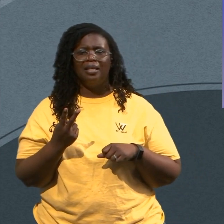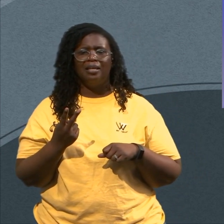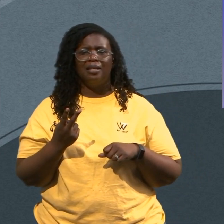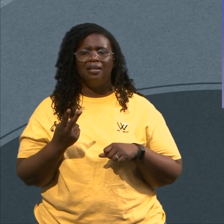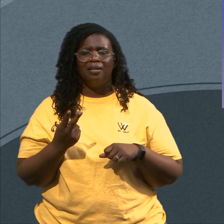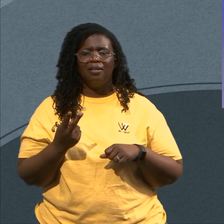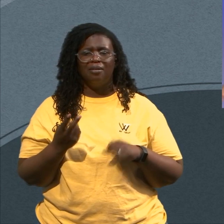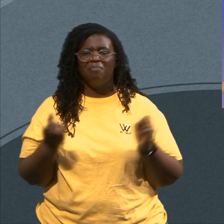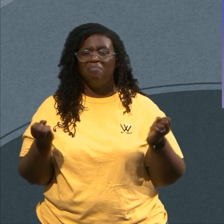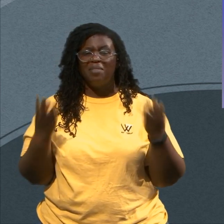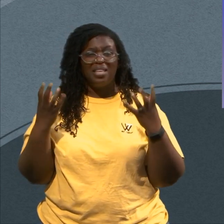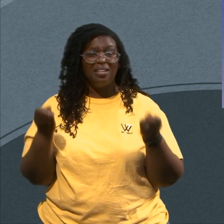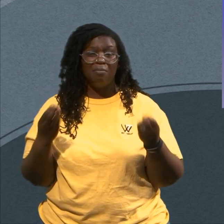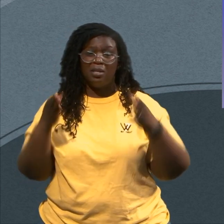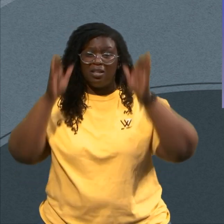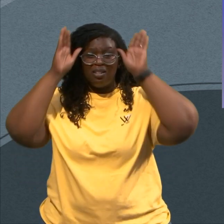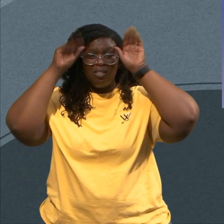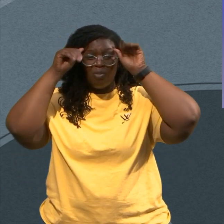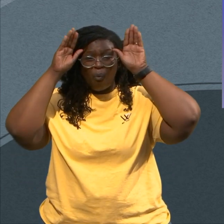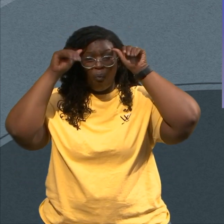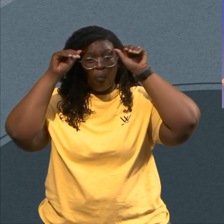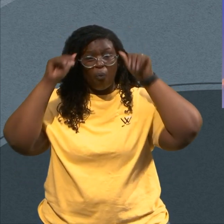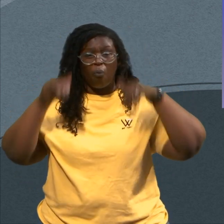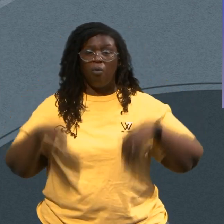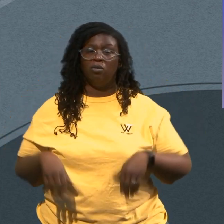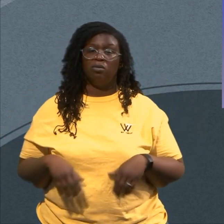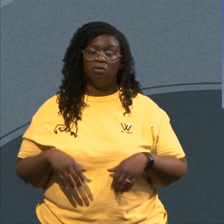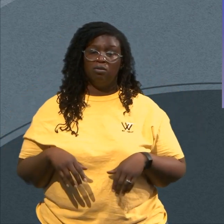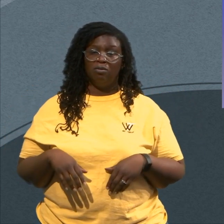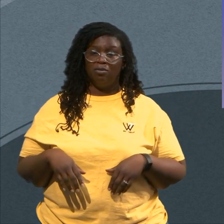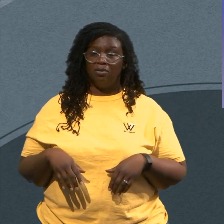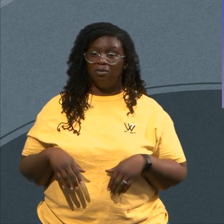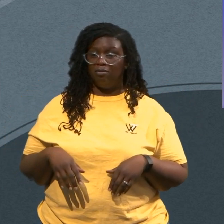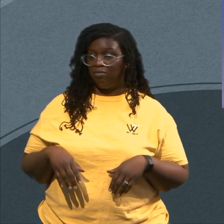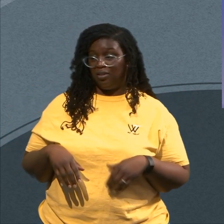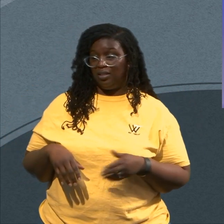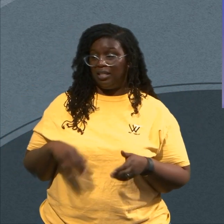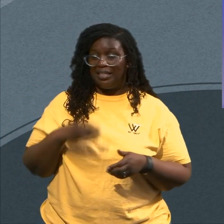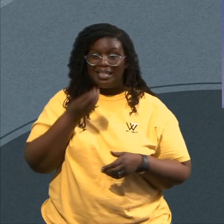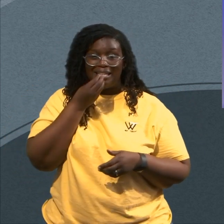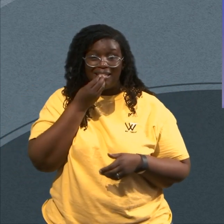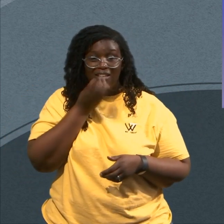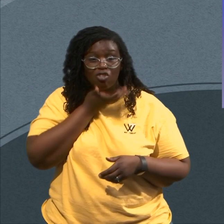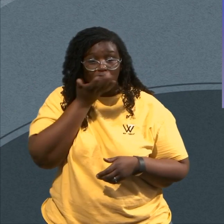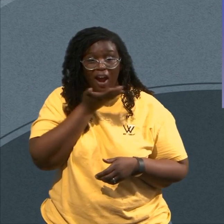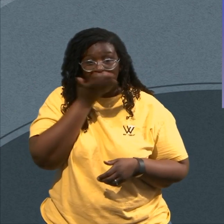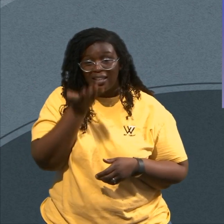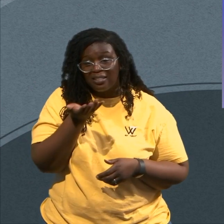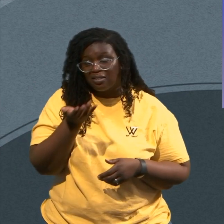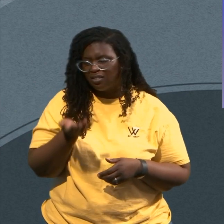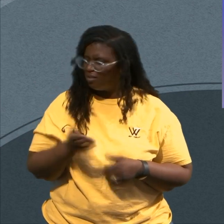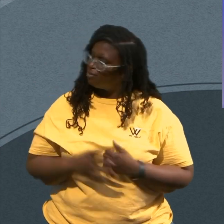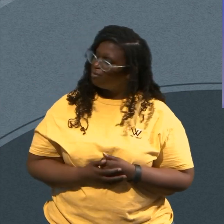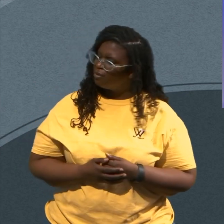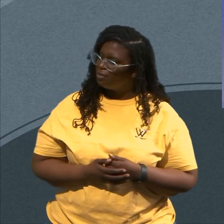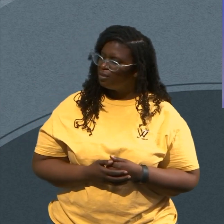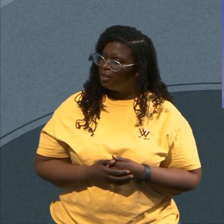Of Mules And Donkeys Grazing On The Outside It's Like I Thought